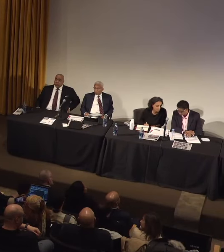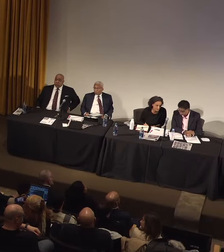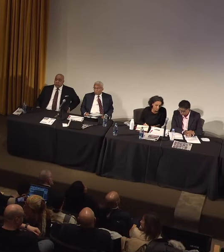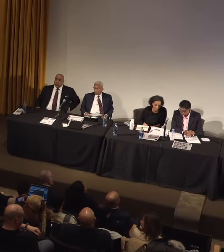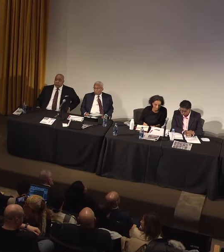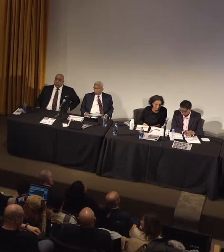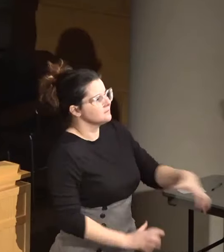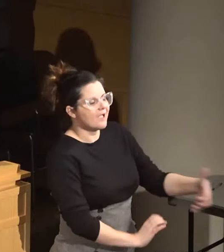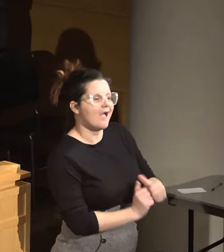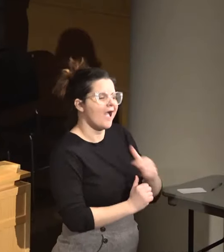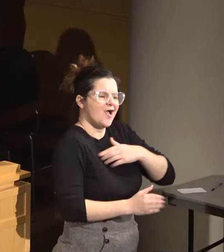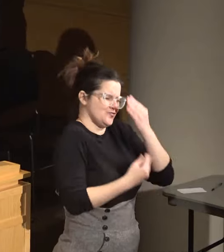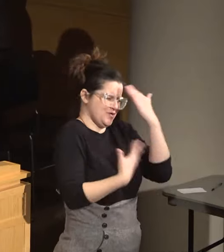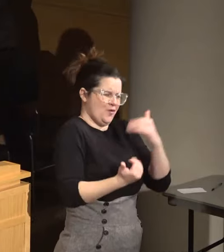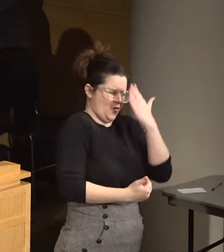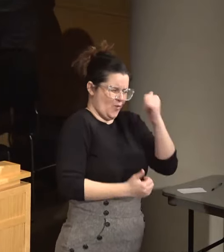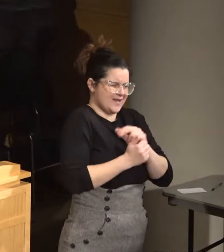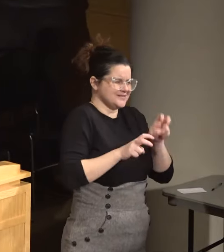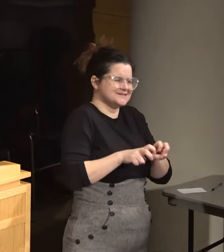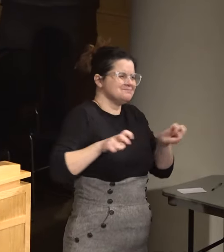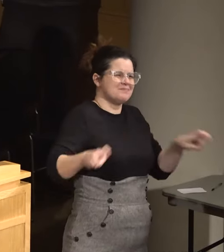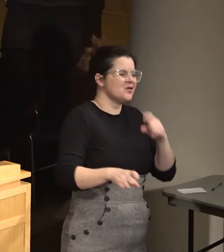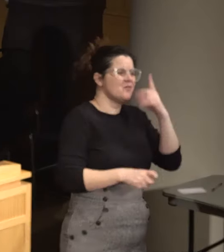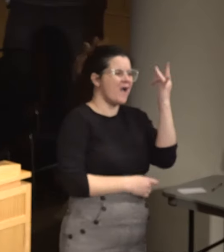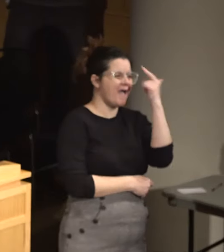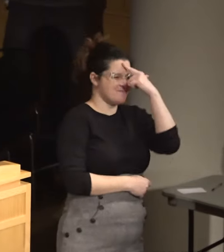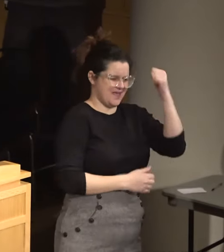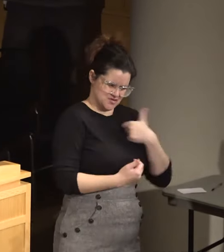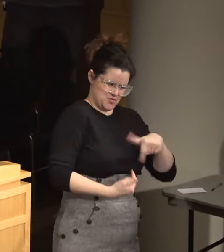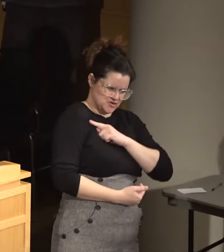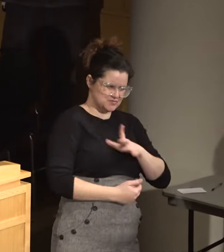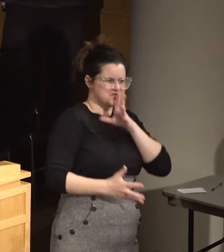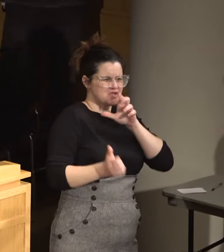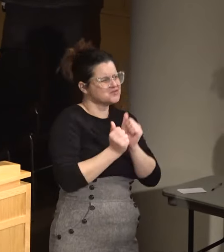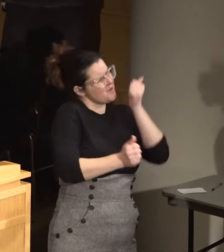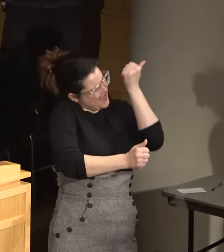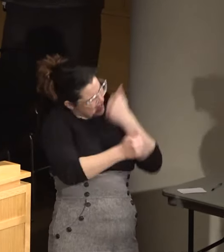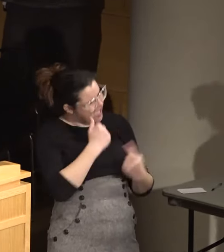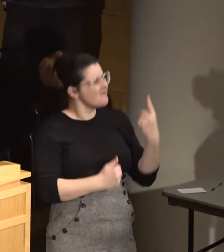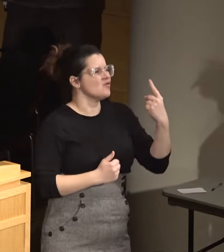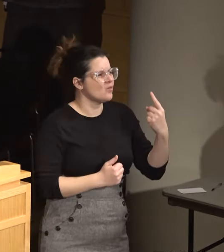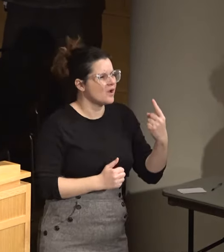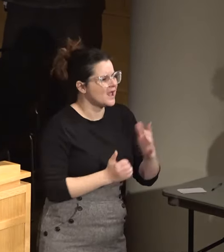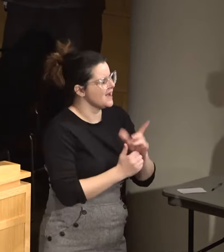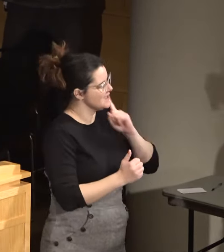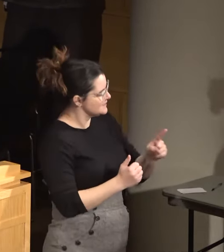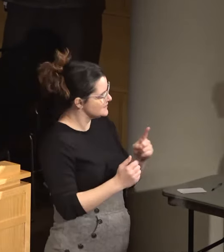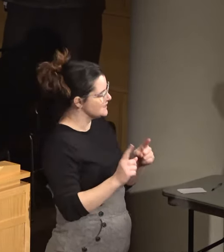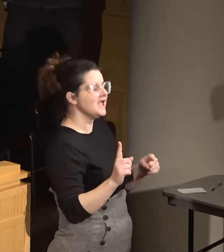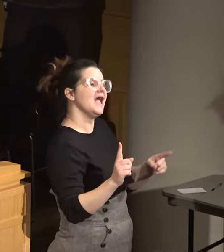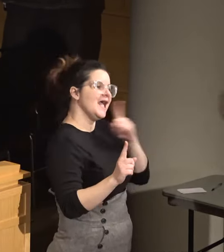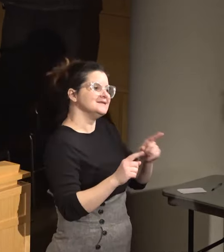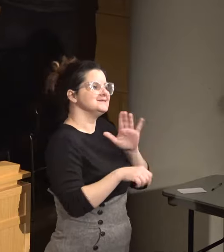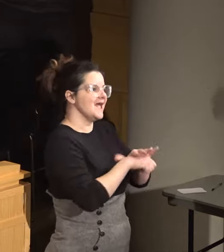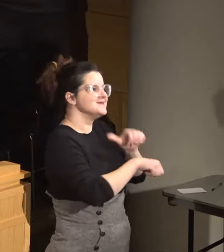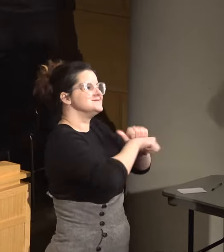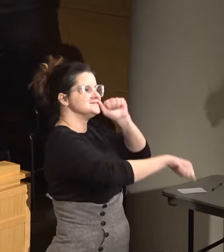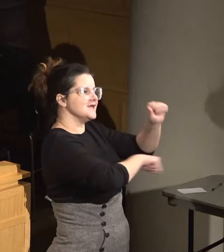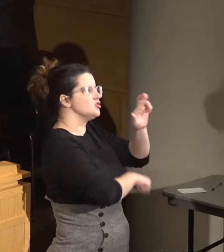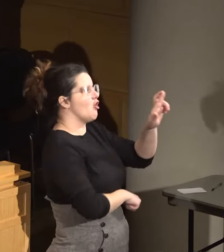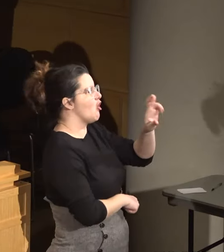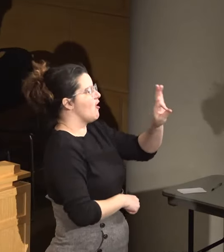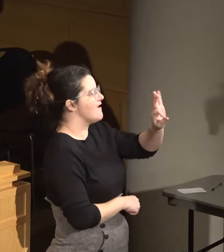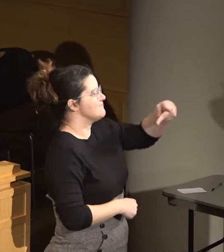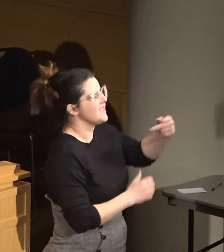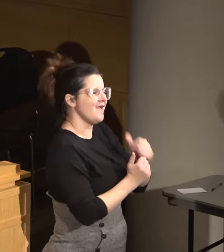everything. So I don't even know why they're on this panel, because we should have been talking to everybody that sent an RIP. So